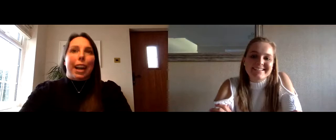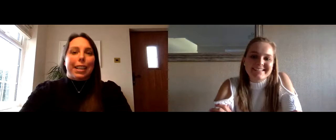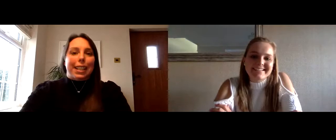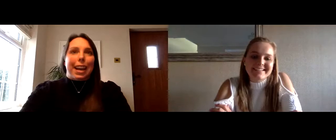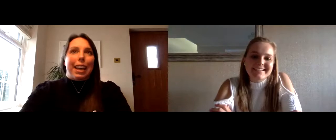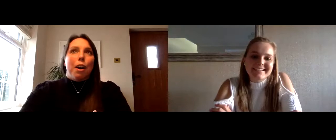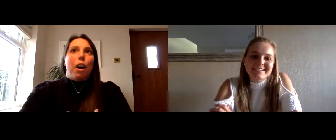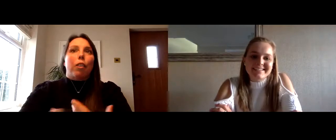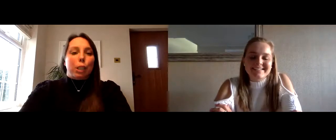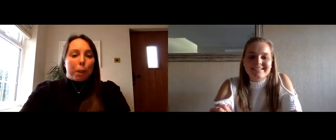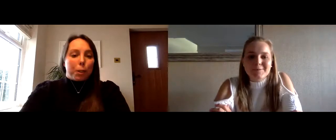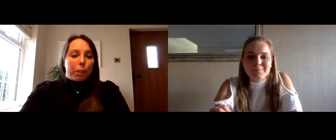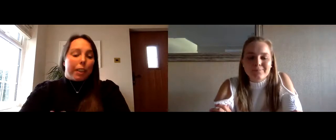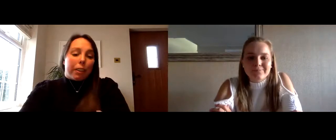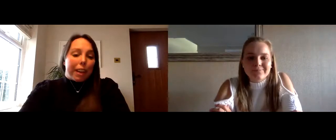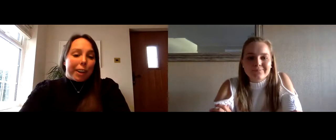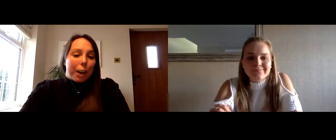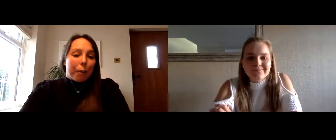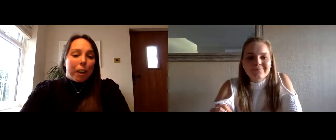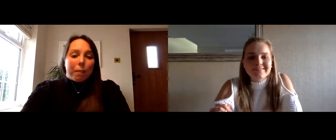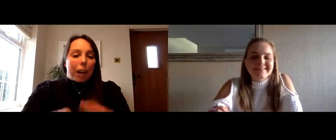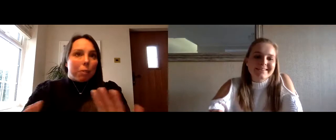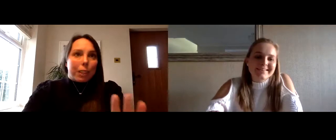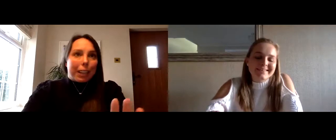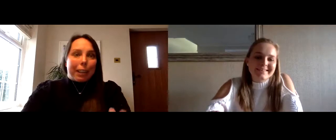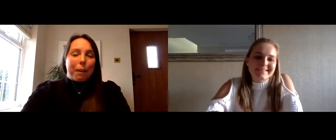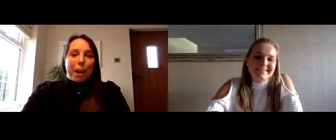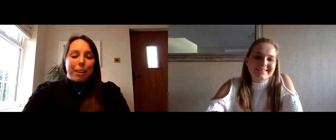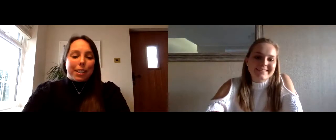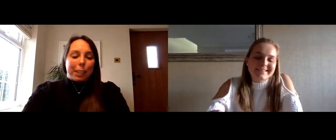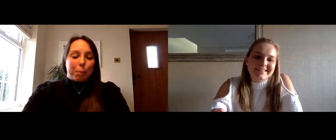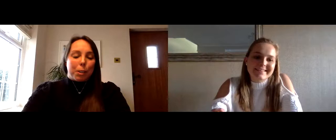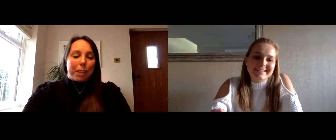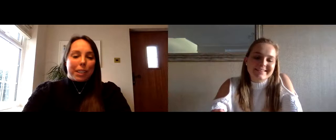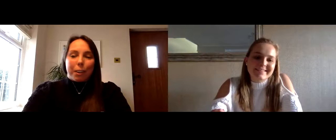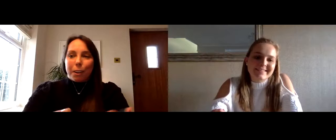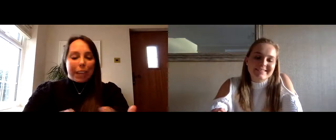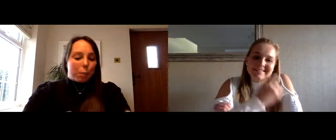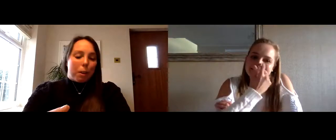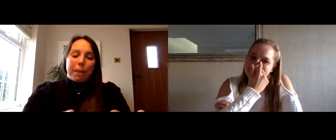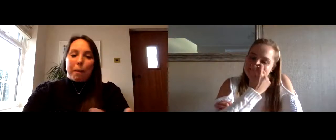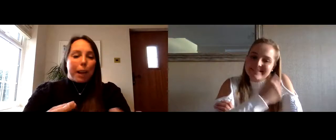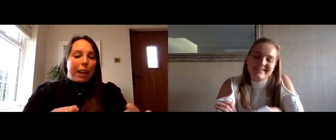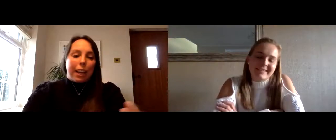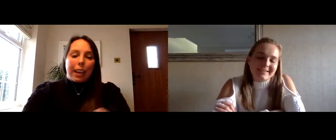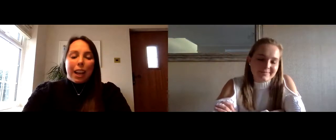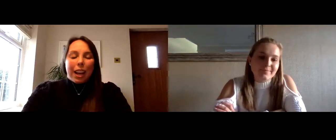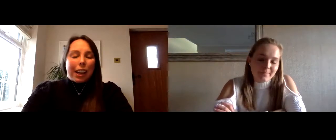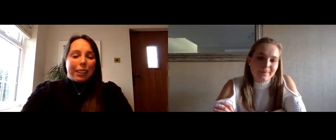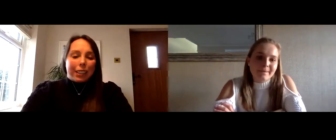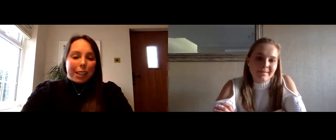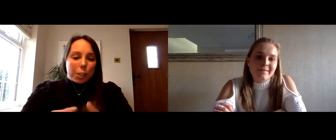you know what unless they are exposed to it they'll never know i was lucky that my parents exposed me to hockey swimming ballet